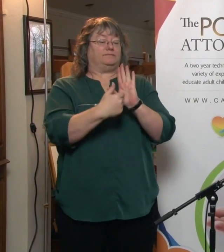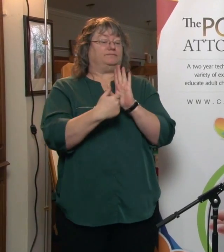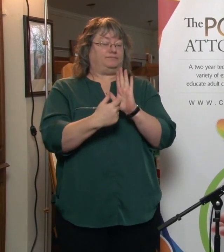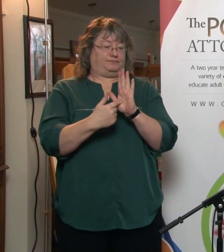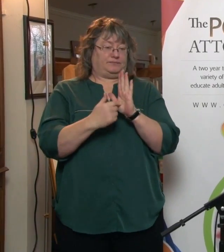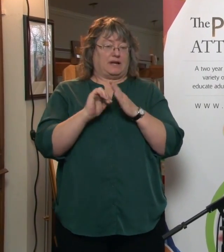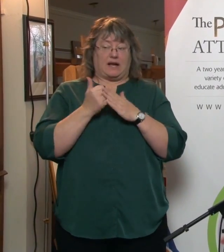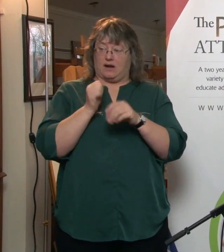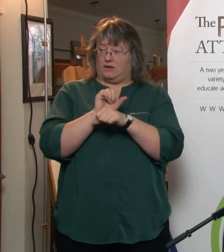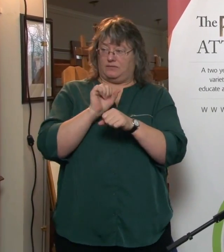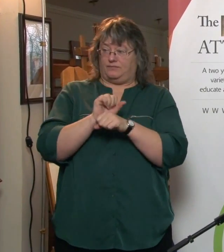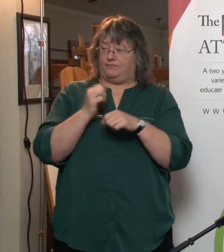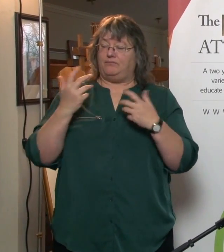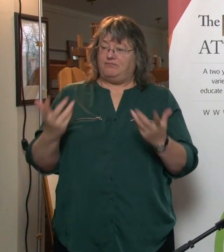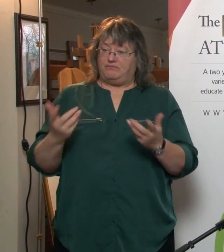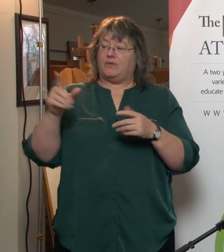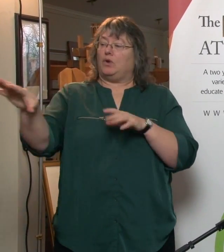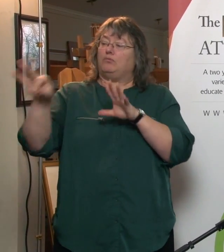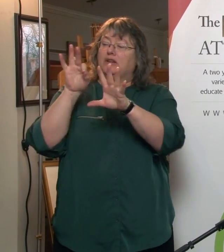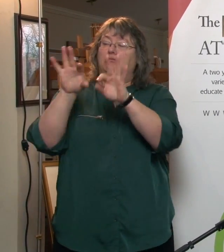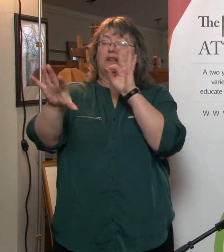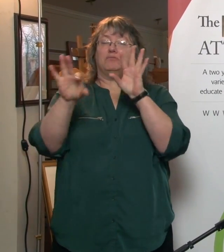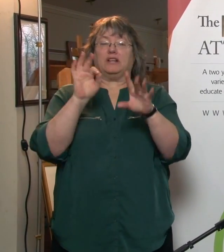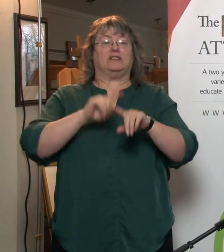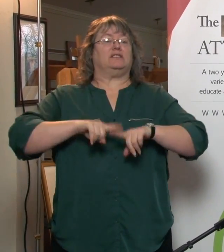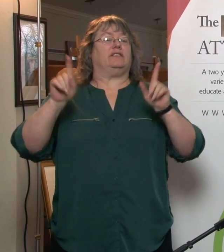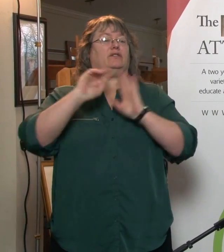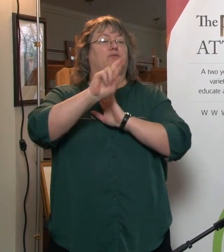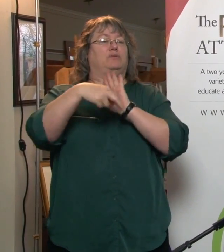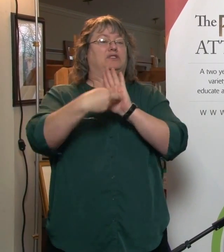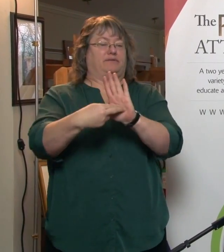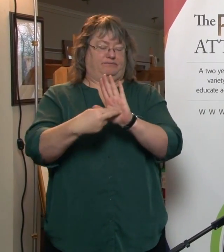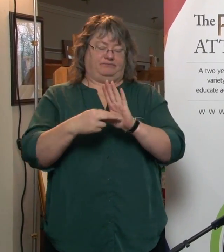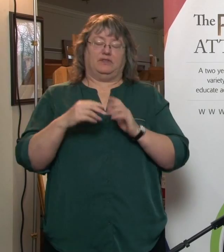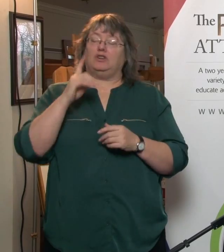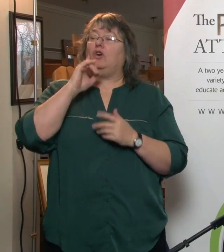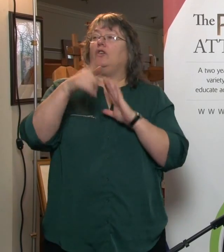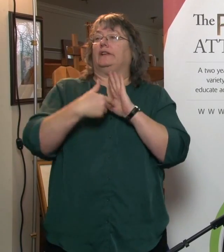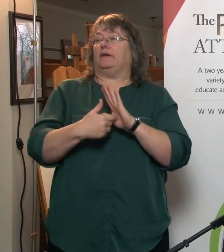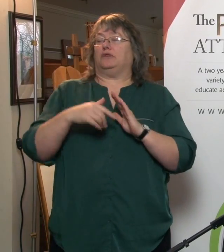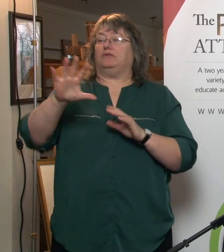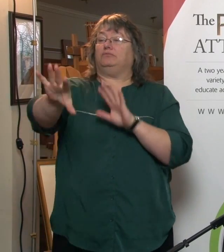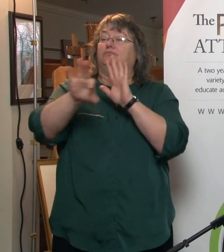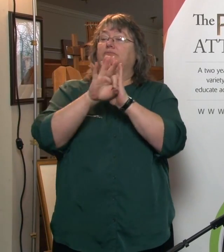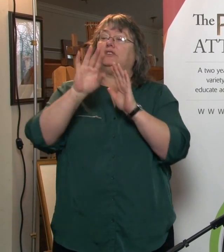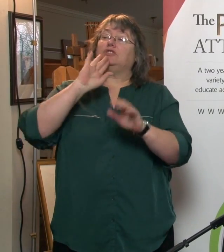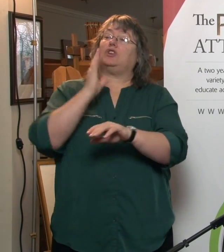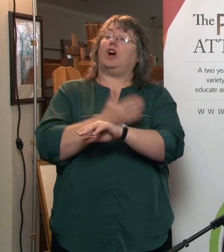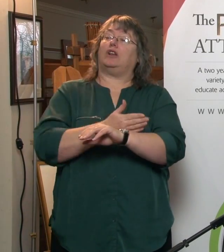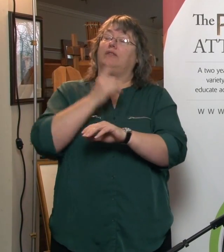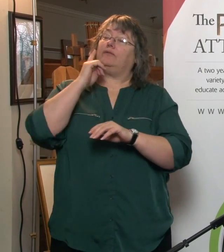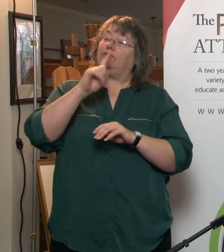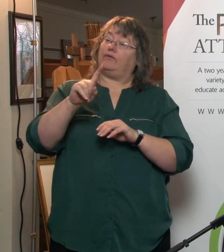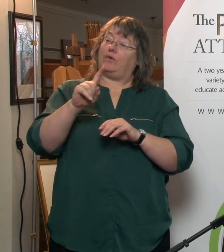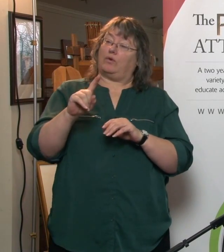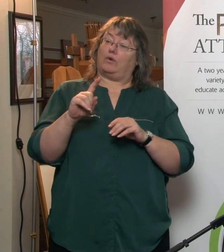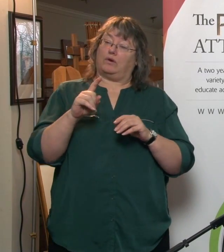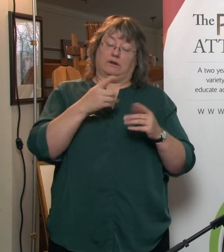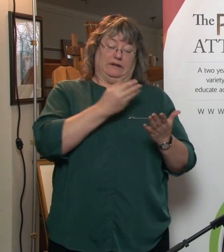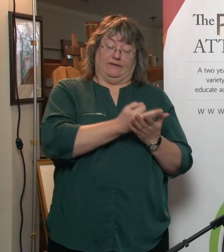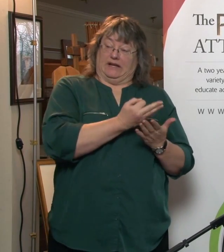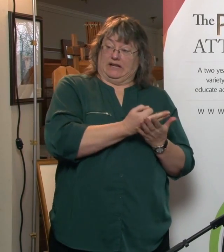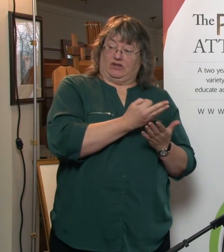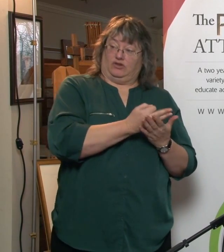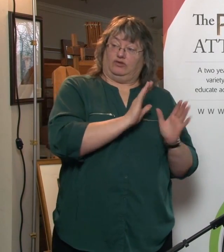how it may work, if you name different attorneys. So for example, say you named your daughter as your attorney for financial